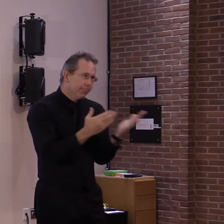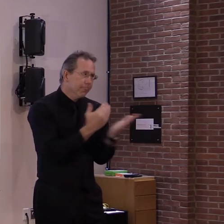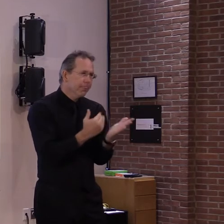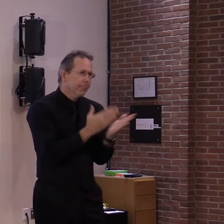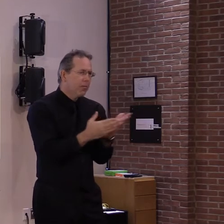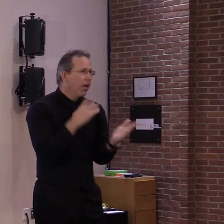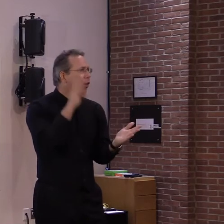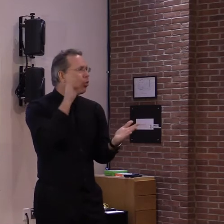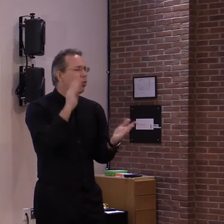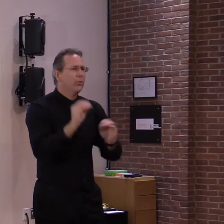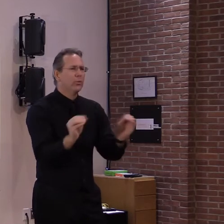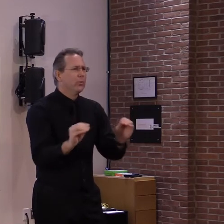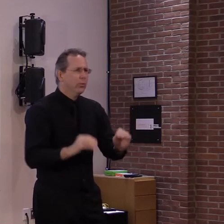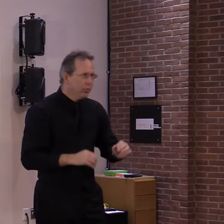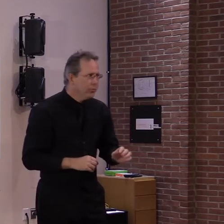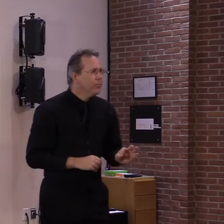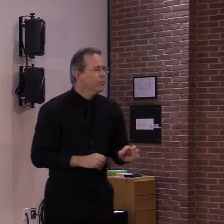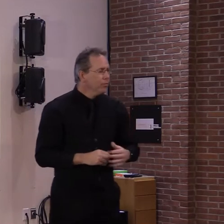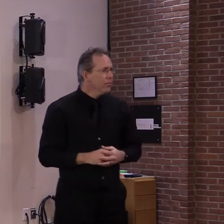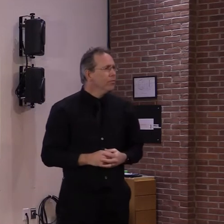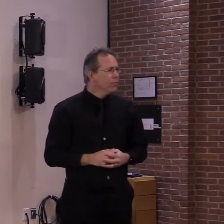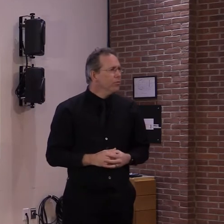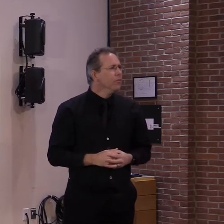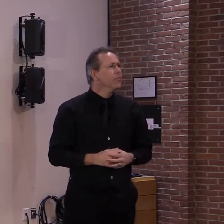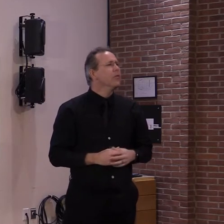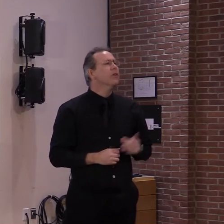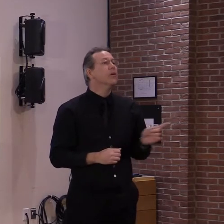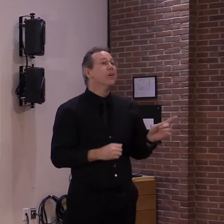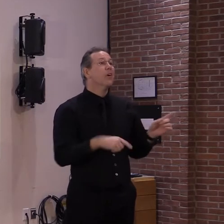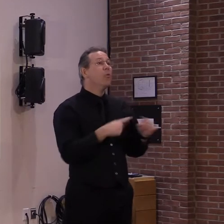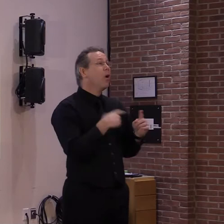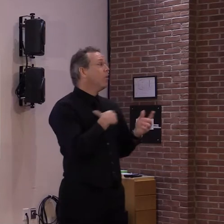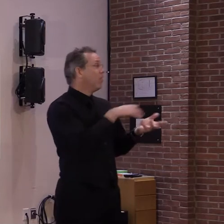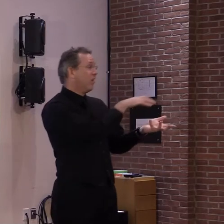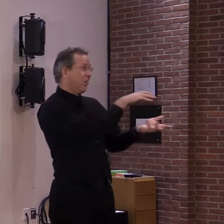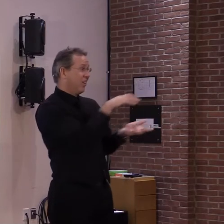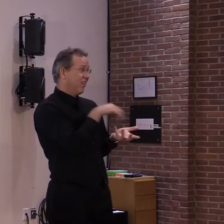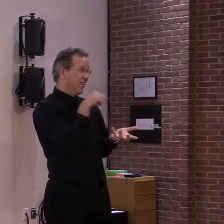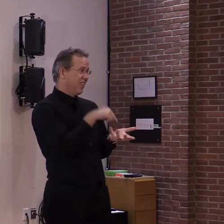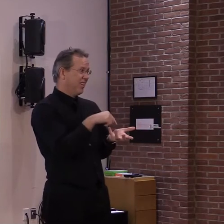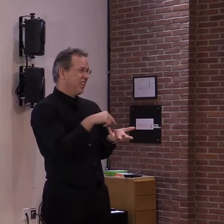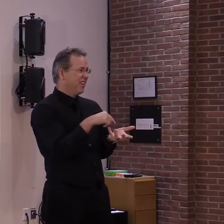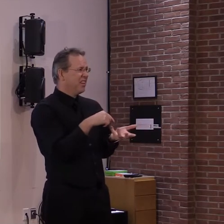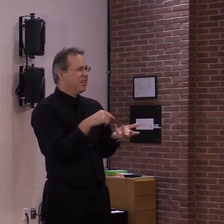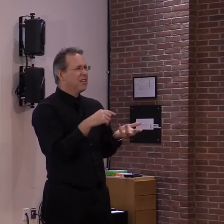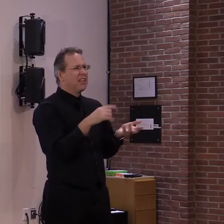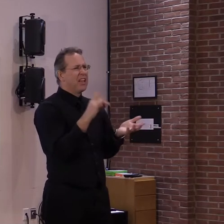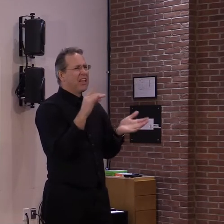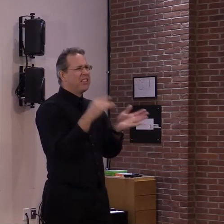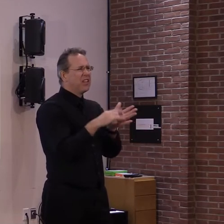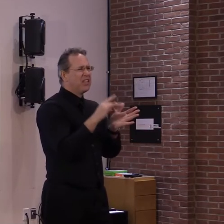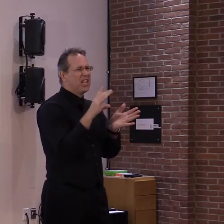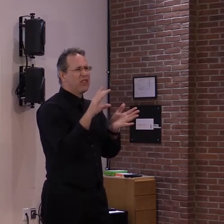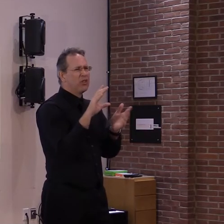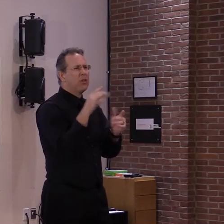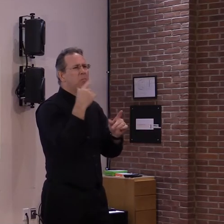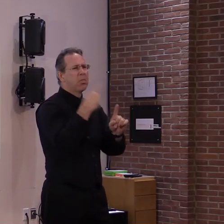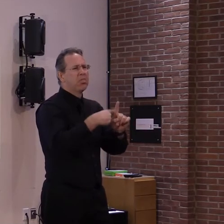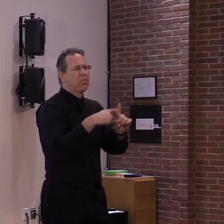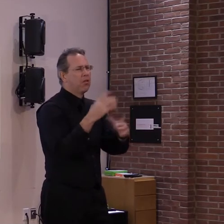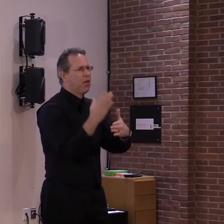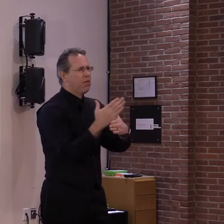which is our current allocation. It's about $8,800 a month, and based on a second dose